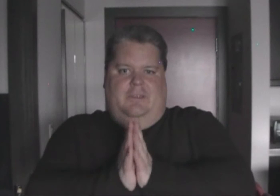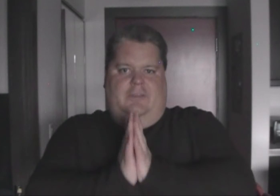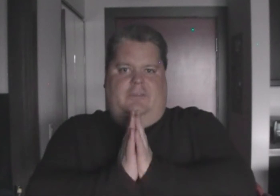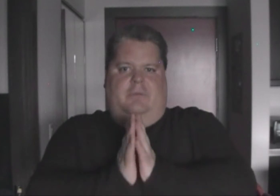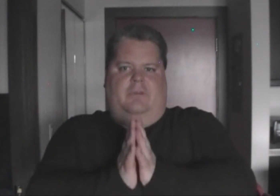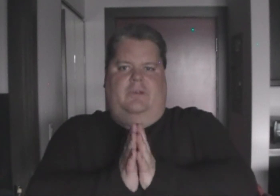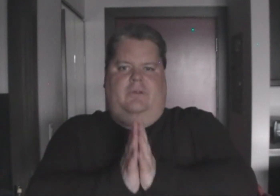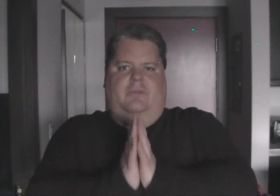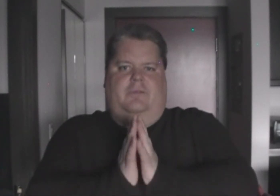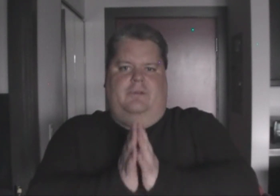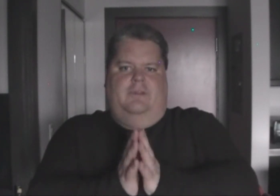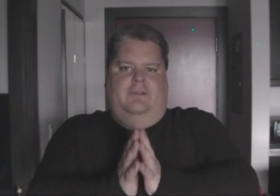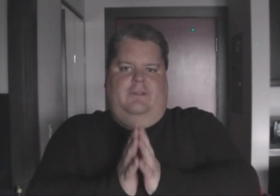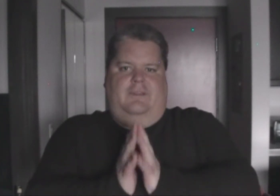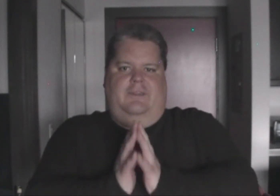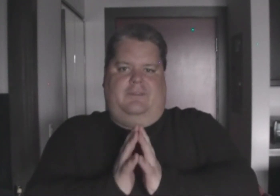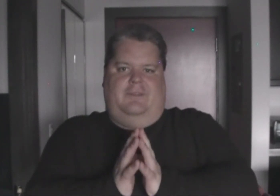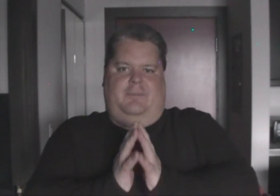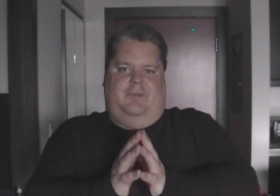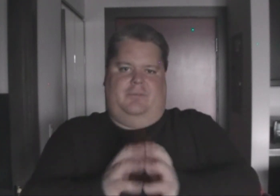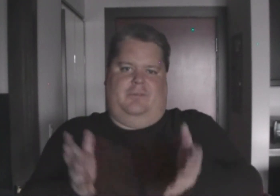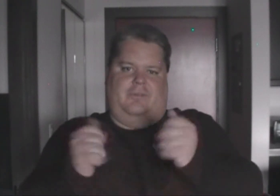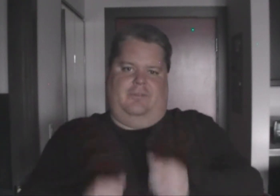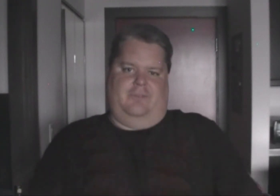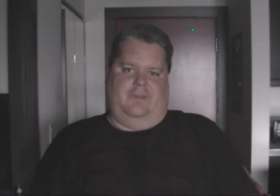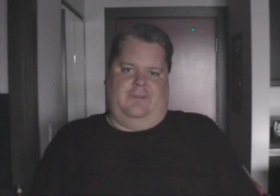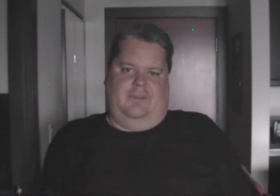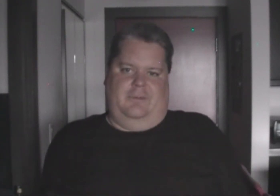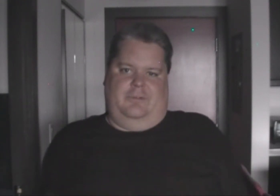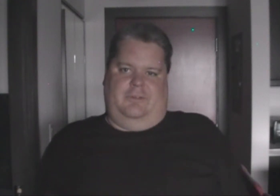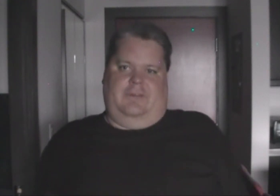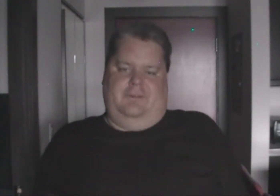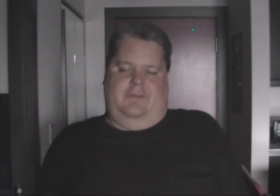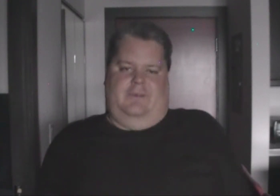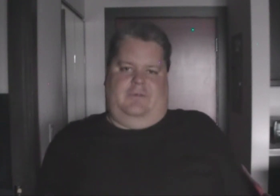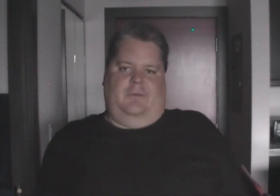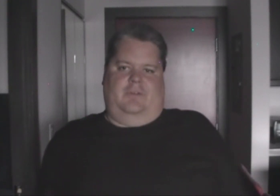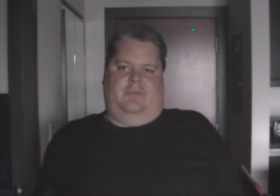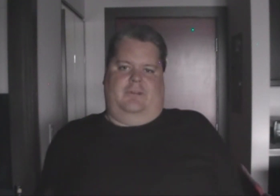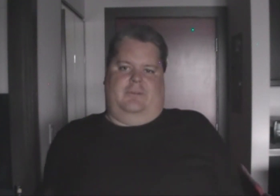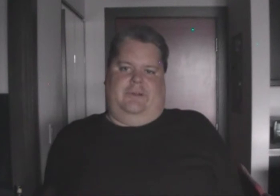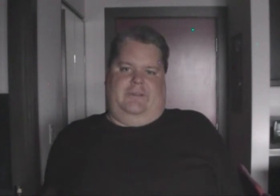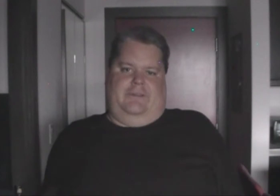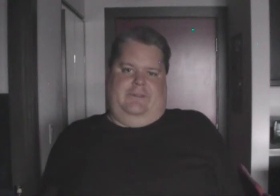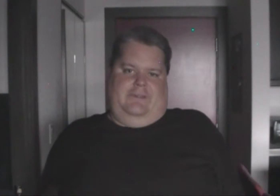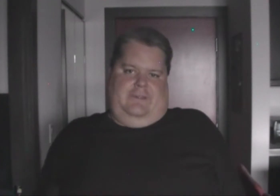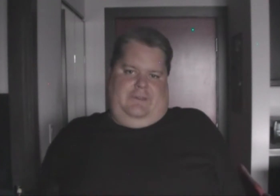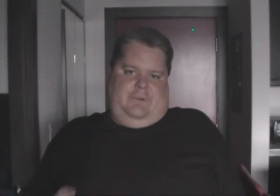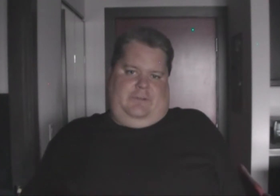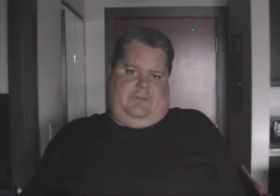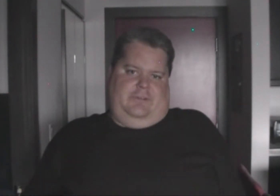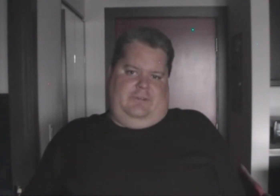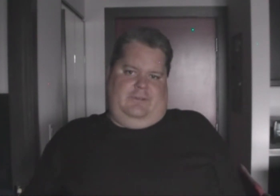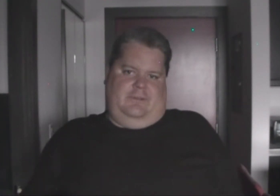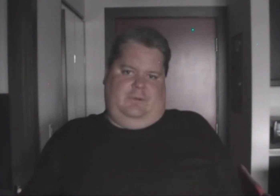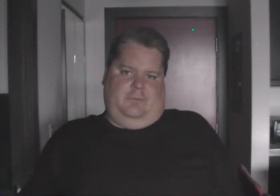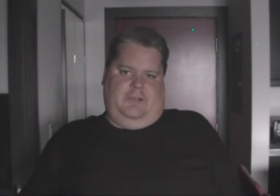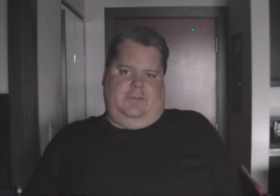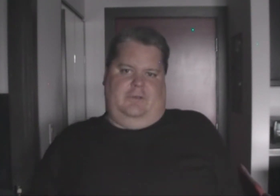he's not really hurting you, and then it becomes her, found that he was, like, Brainwashed for Dr. Wily, which goes back to, you know,